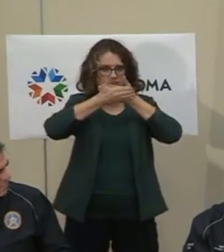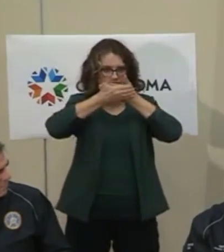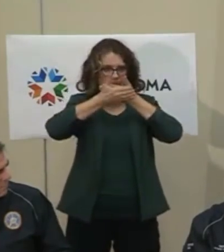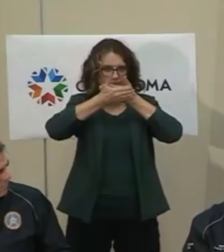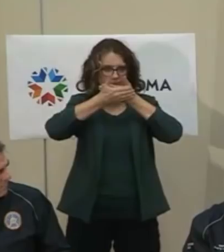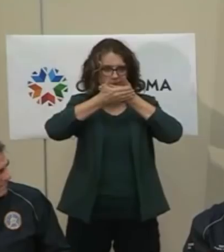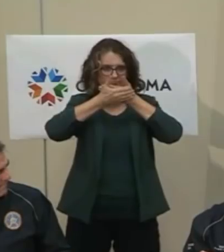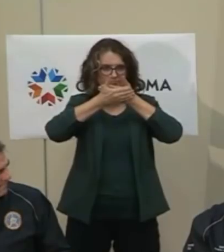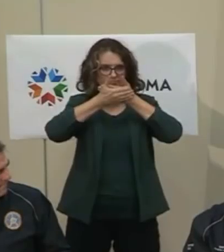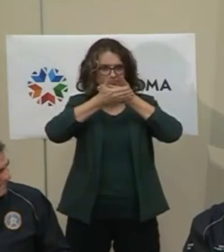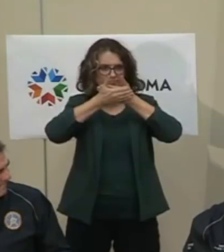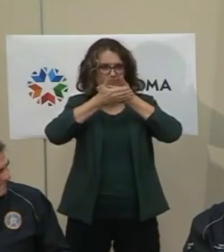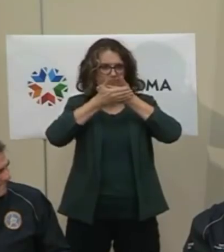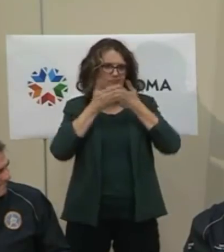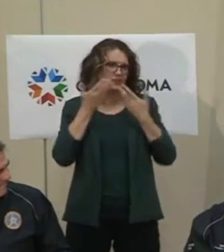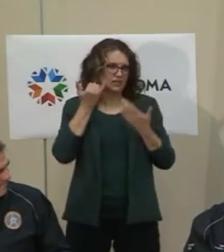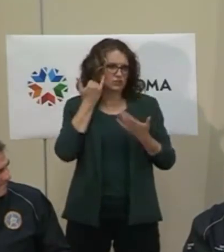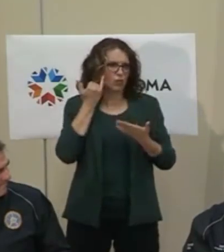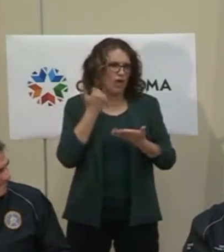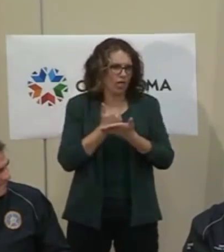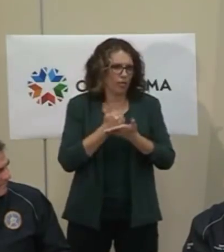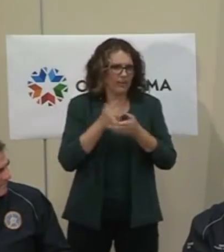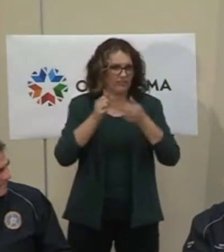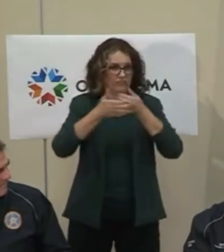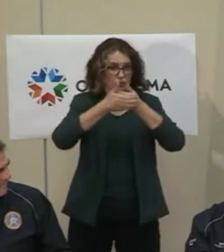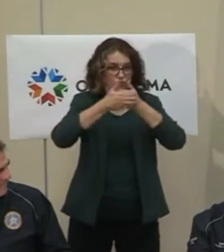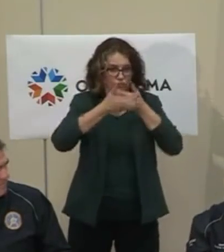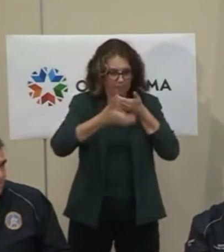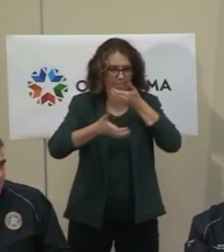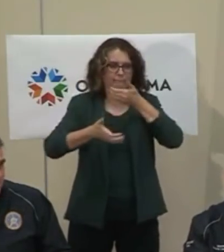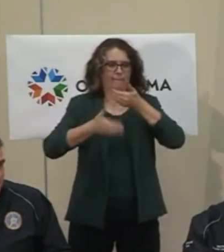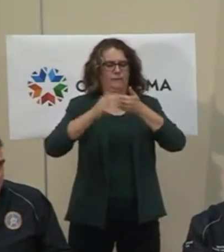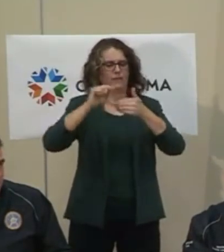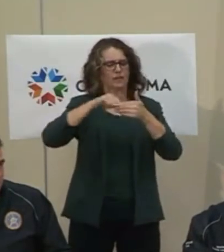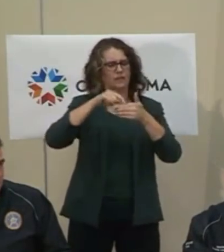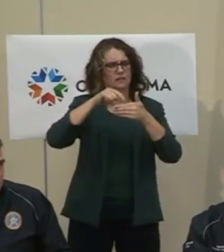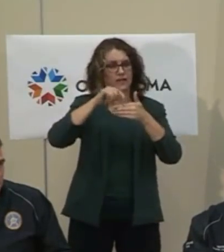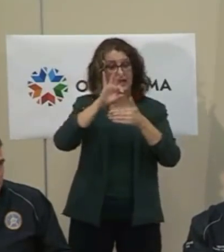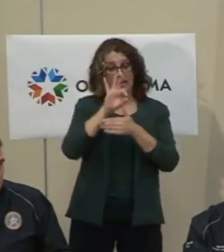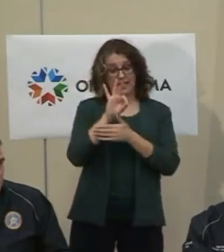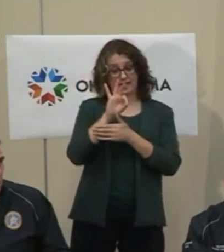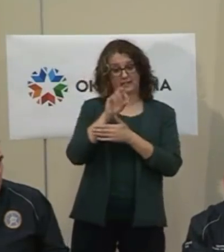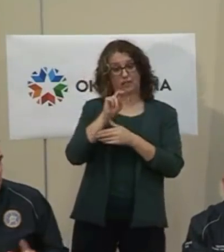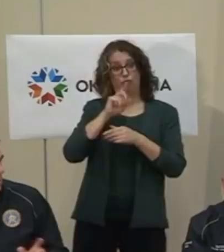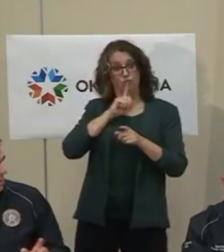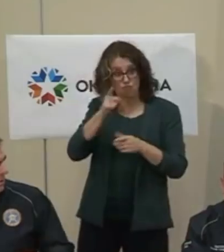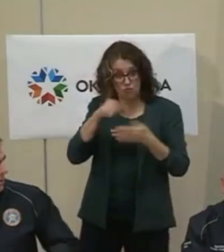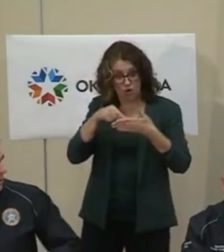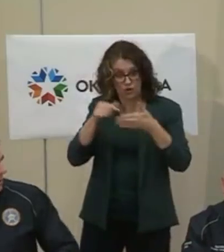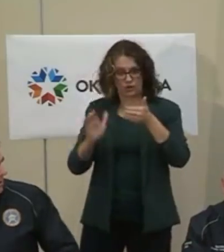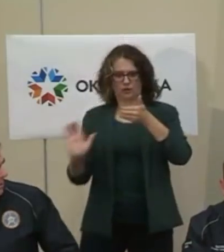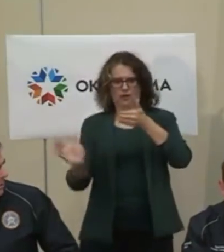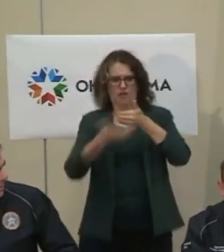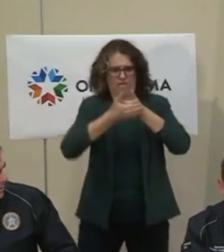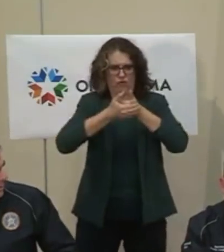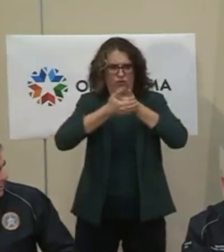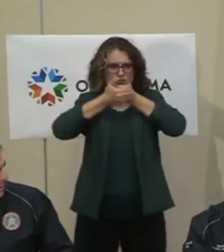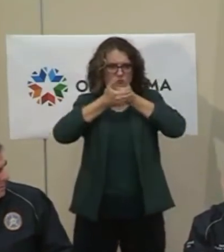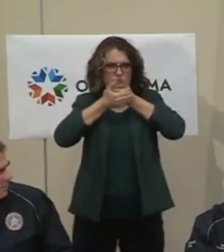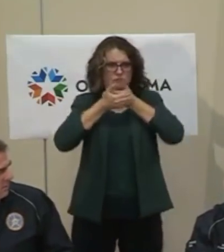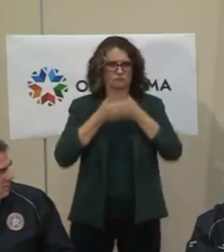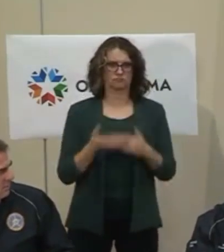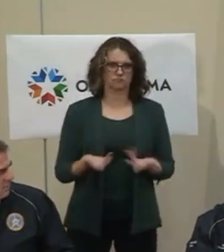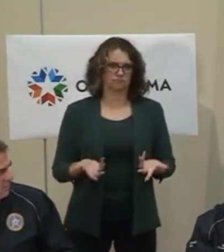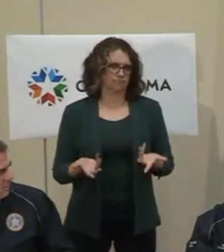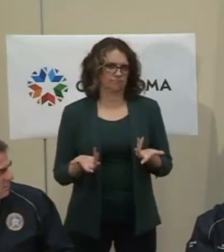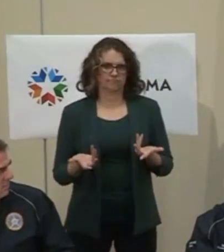those to spec and then providing them into the medical community. That is an innovation of the type that we think that Oklahomans are uniquely able